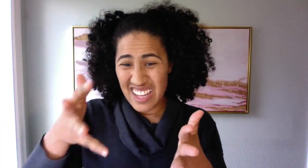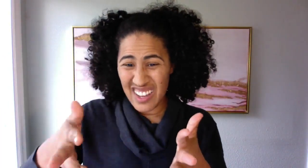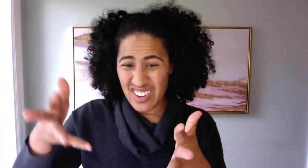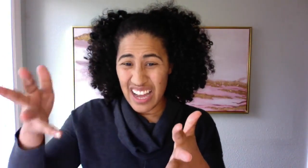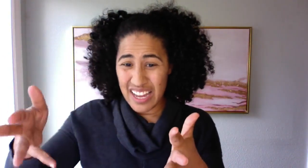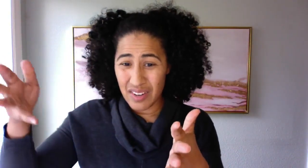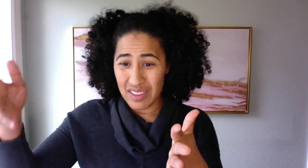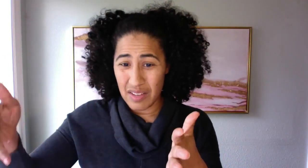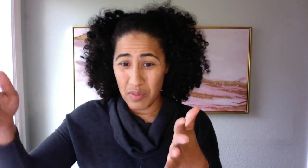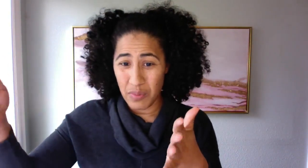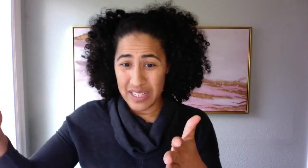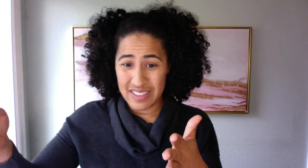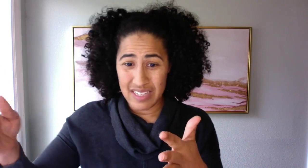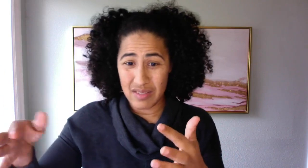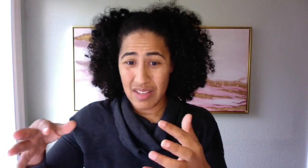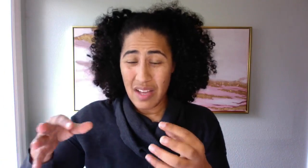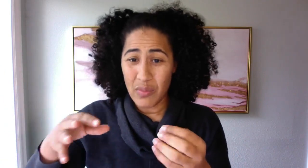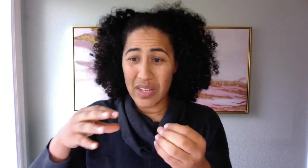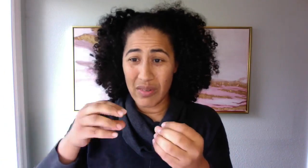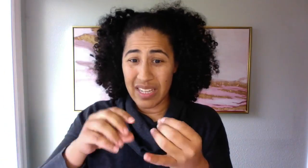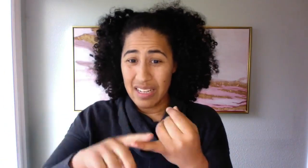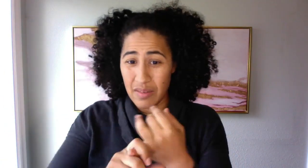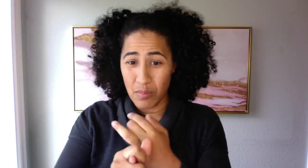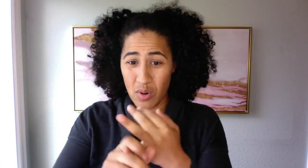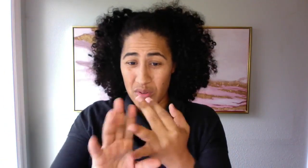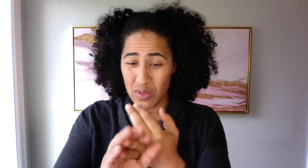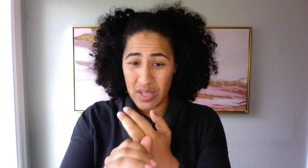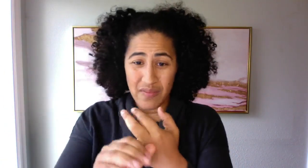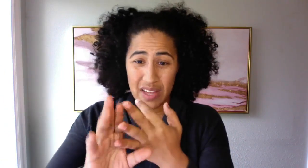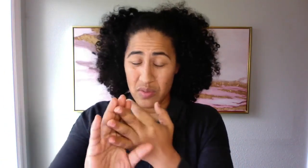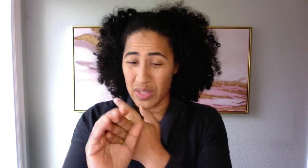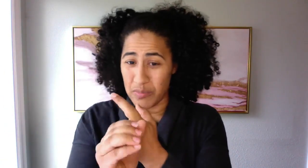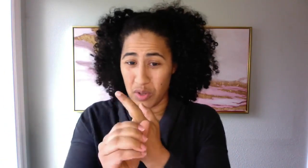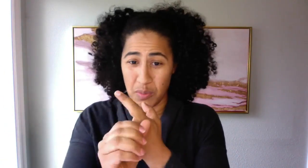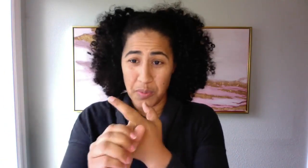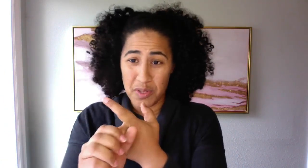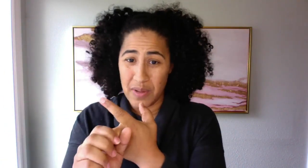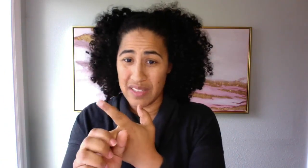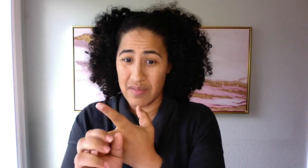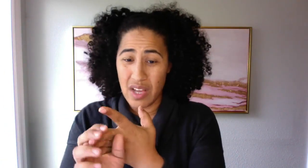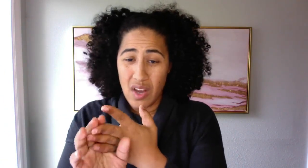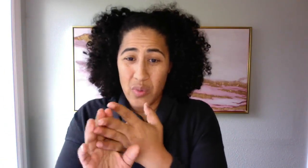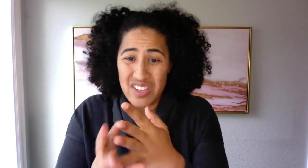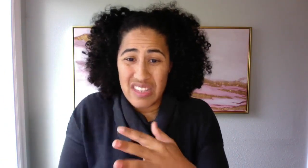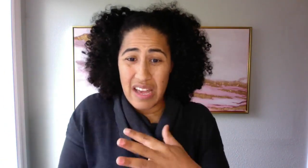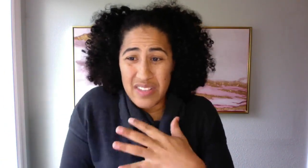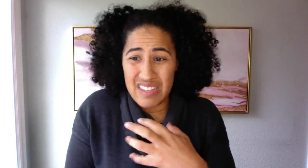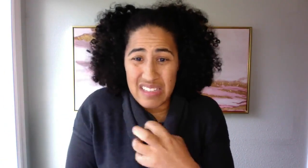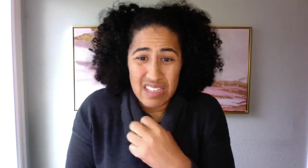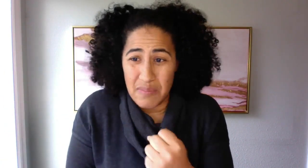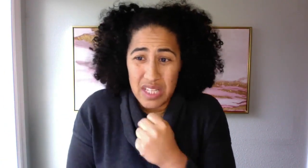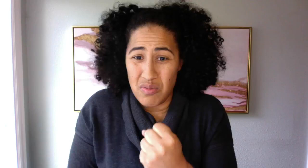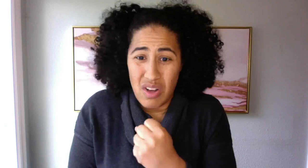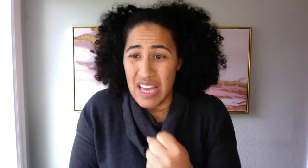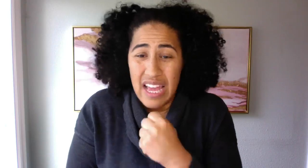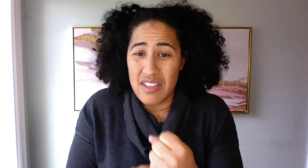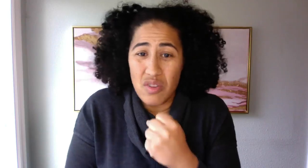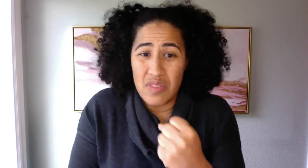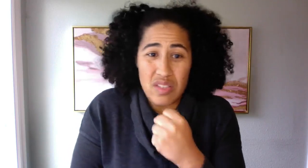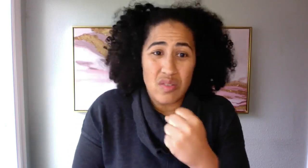other higher level brain states. We don't get immorals. don't get values. don't get multiple perspectives. We just have this sense that something's wrong. And so this is